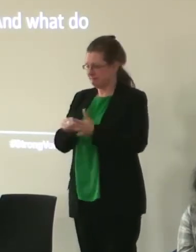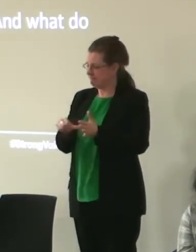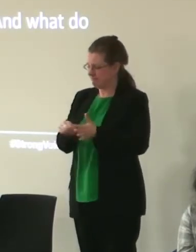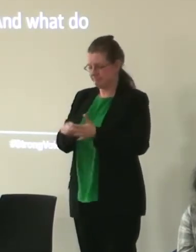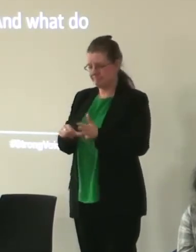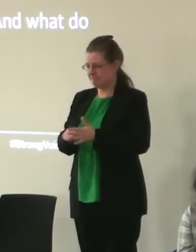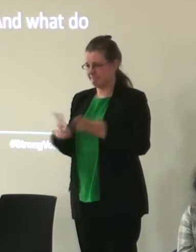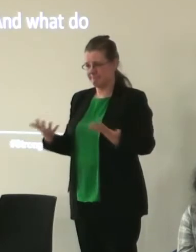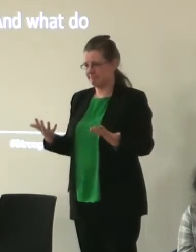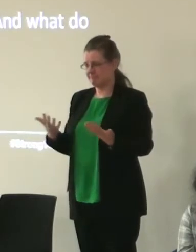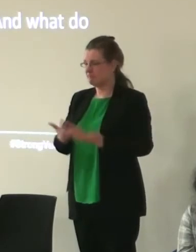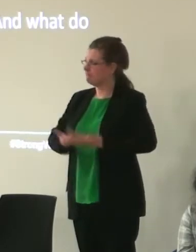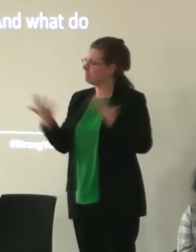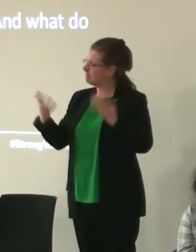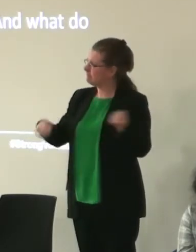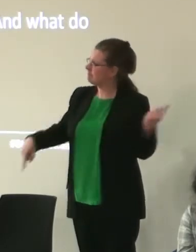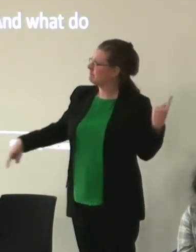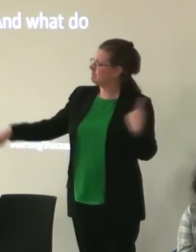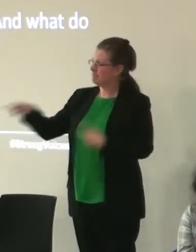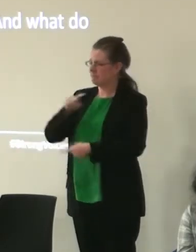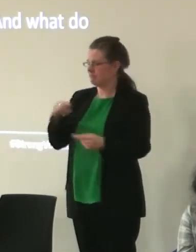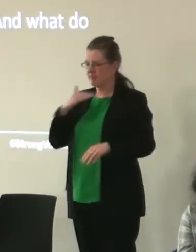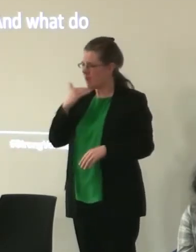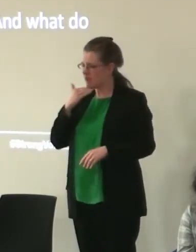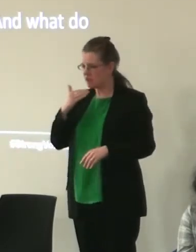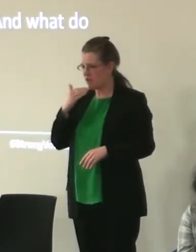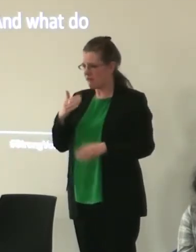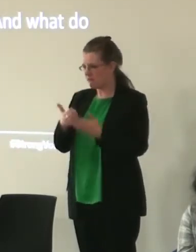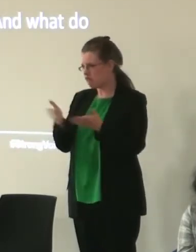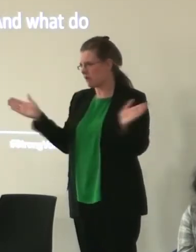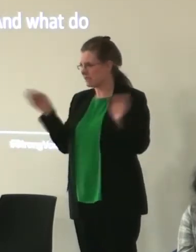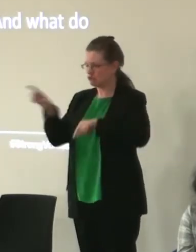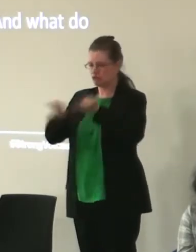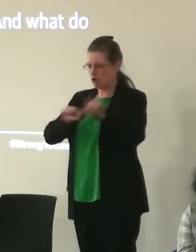simply isn't in many places there isn't range and choice there's either